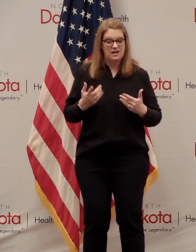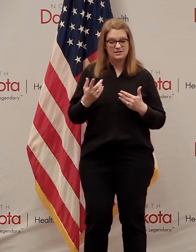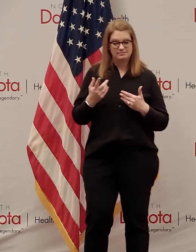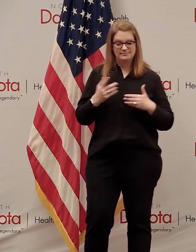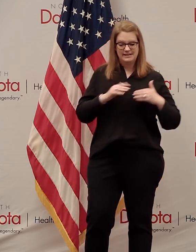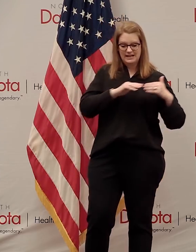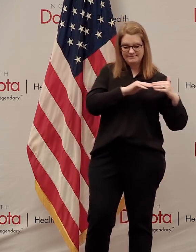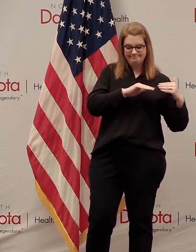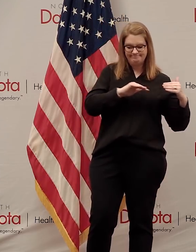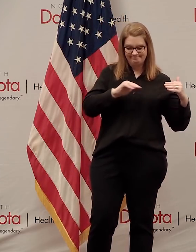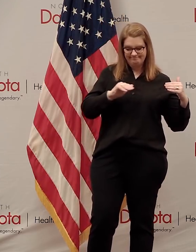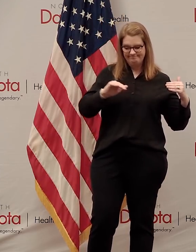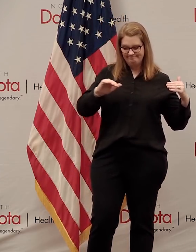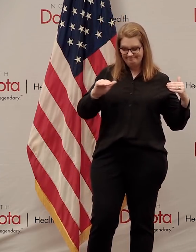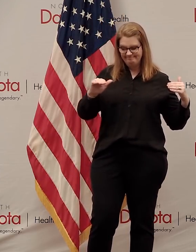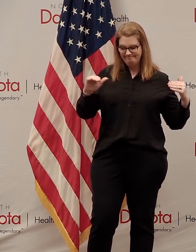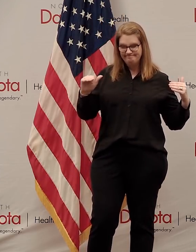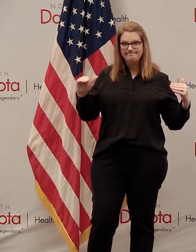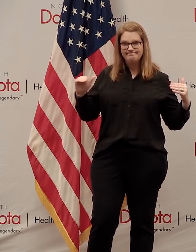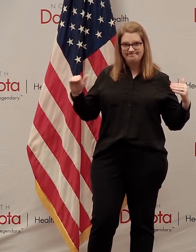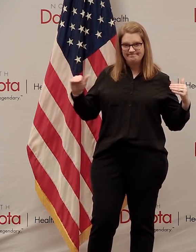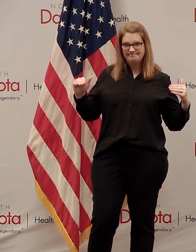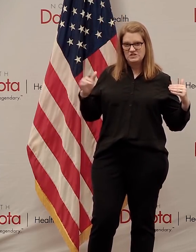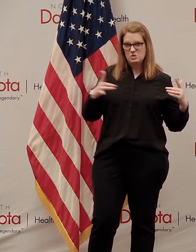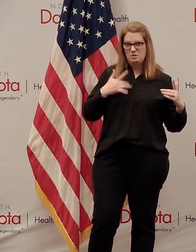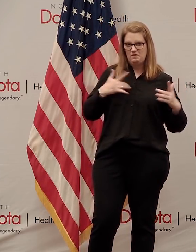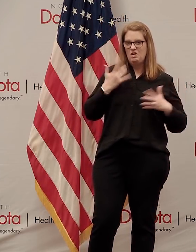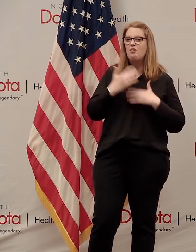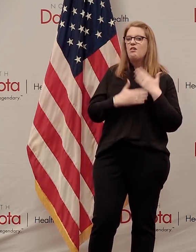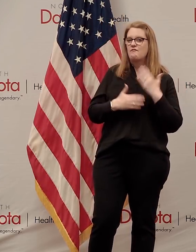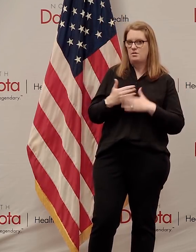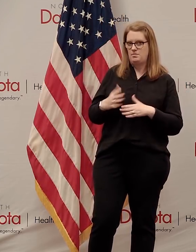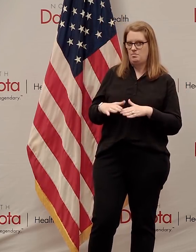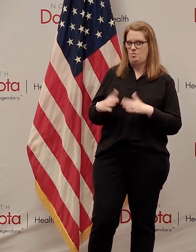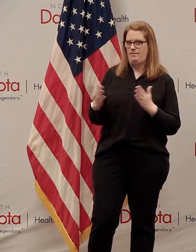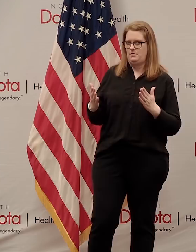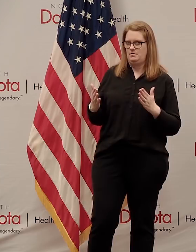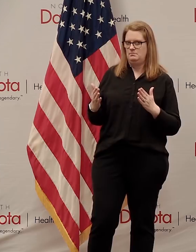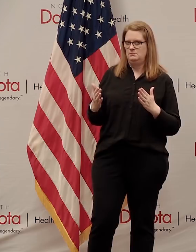weekend, fantastic progress that puts us in the right direction.